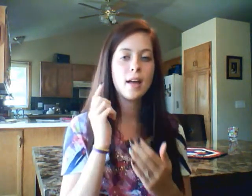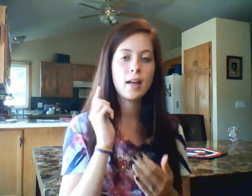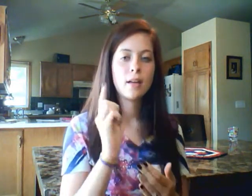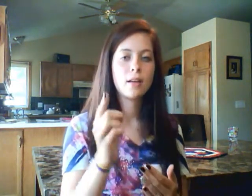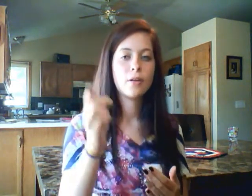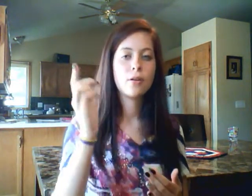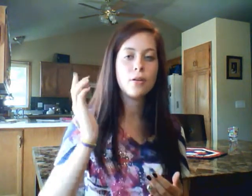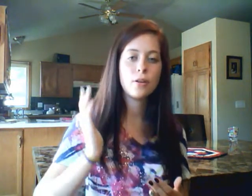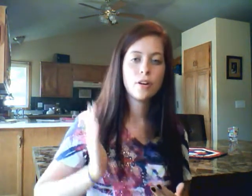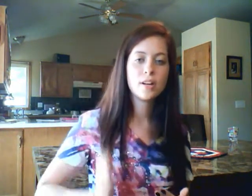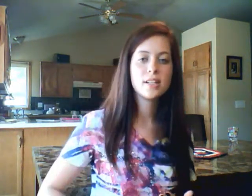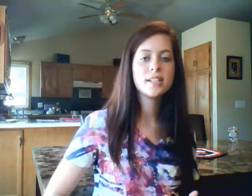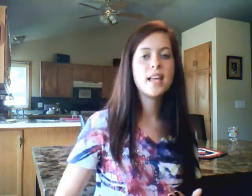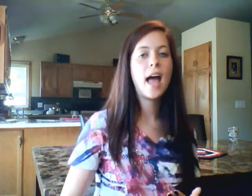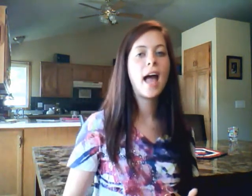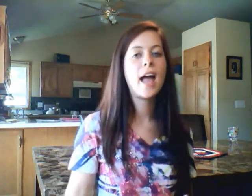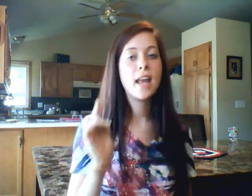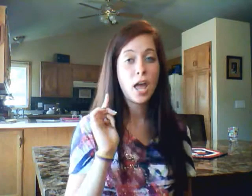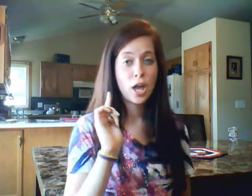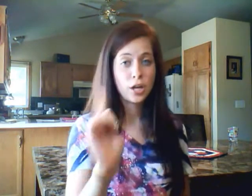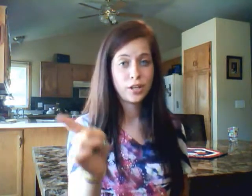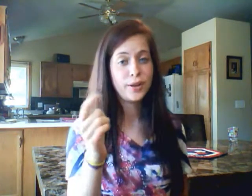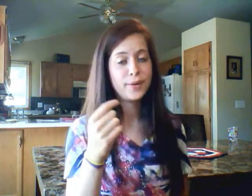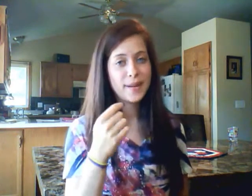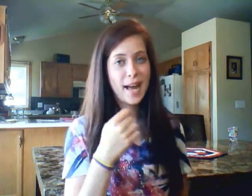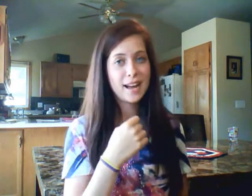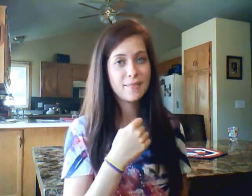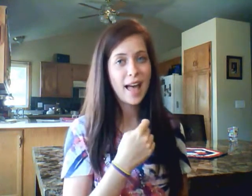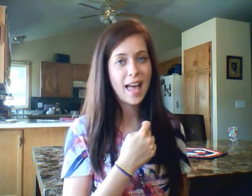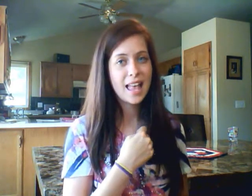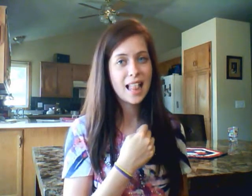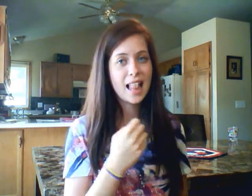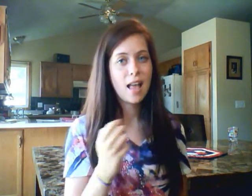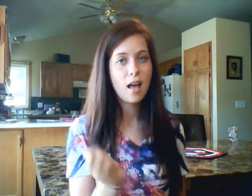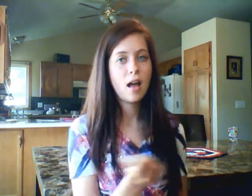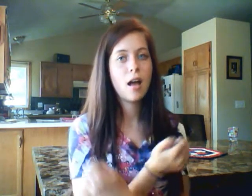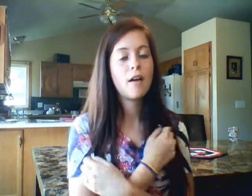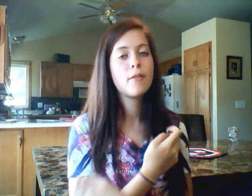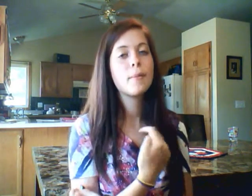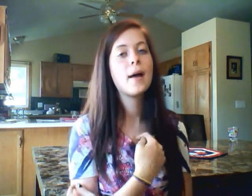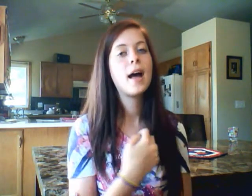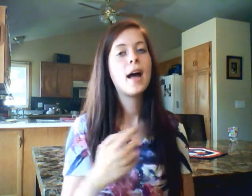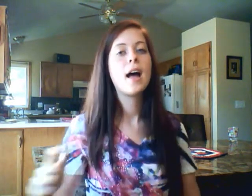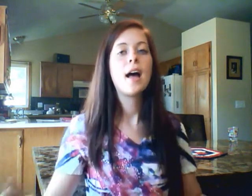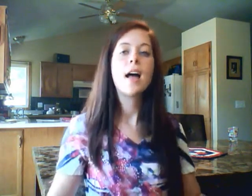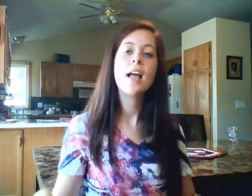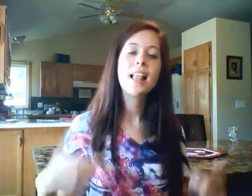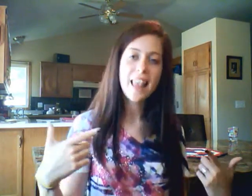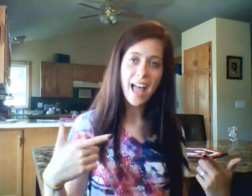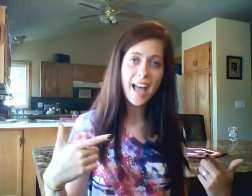your side. You are my love, my life,